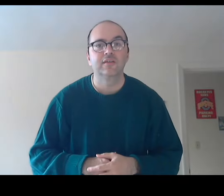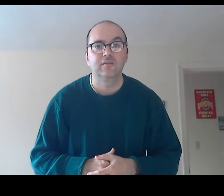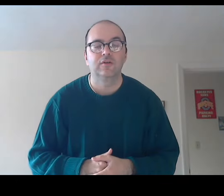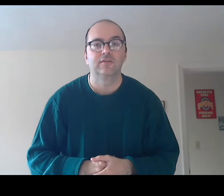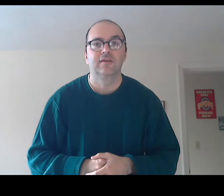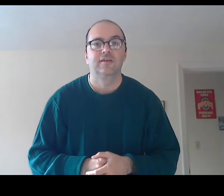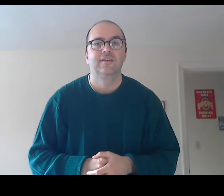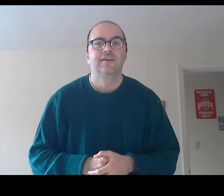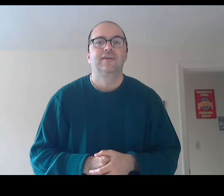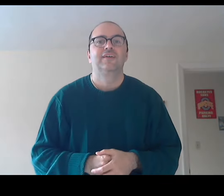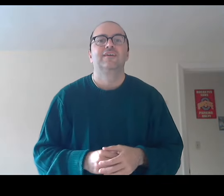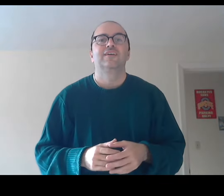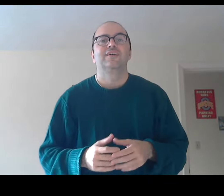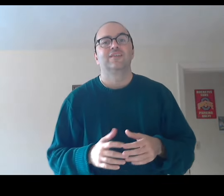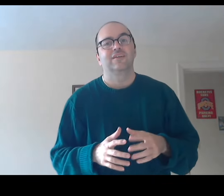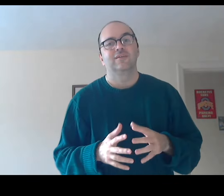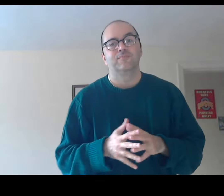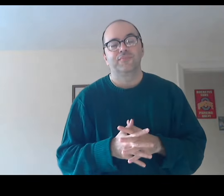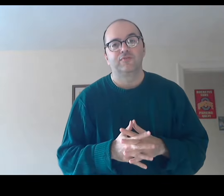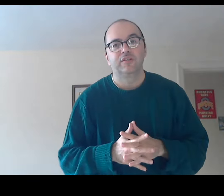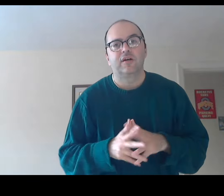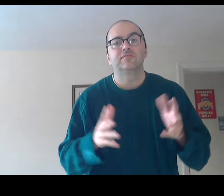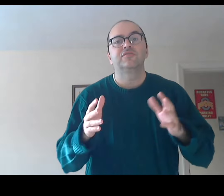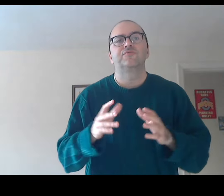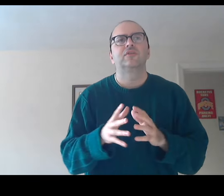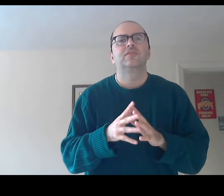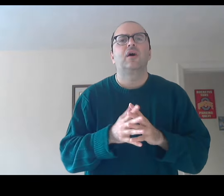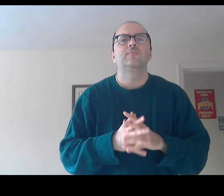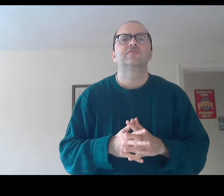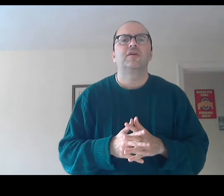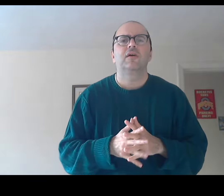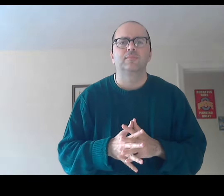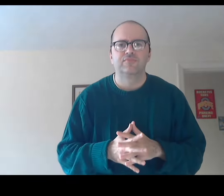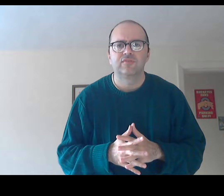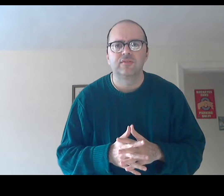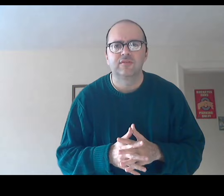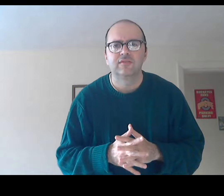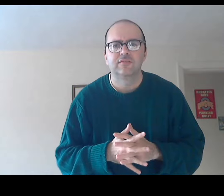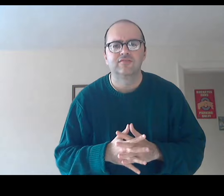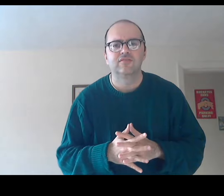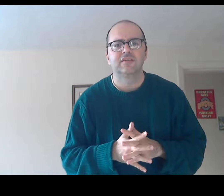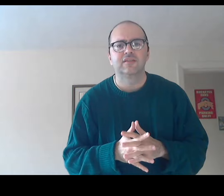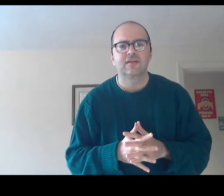anyone. The philosopher Thomas Hobbes said that